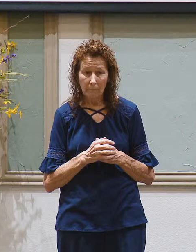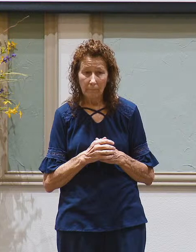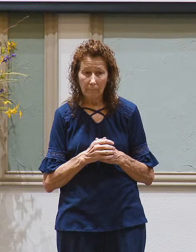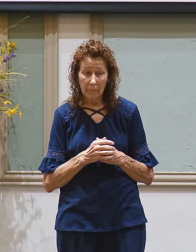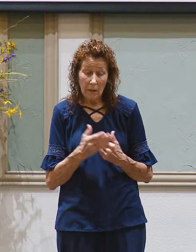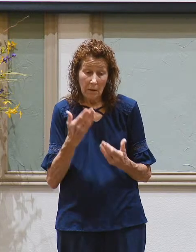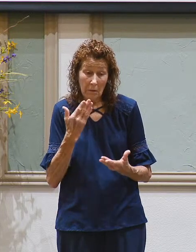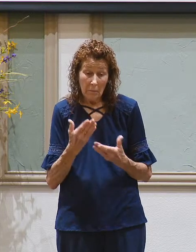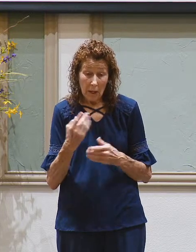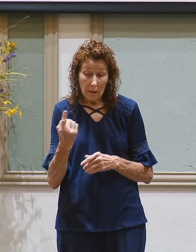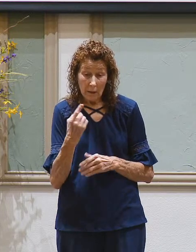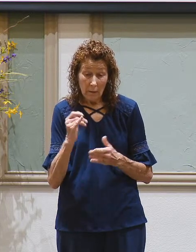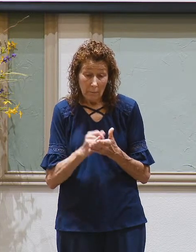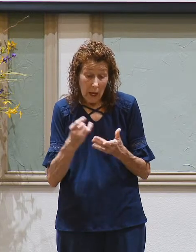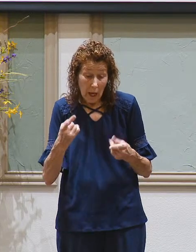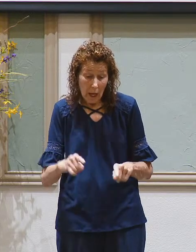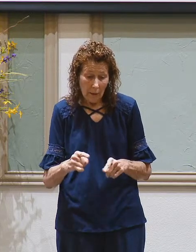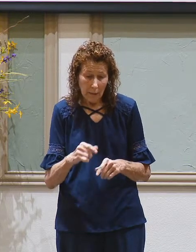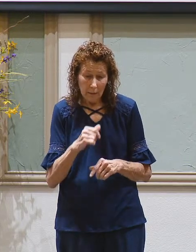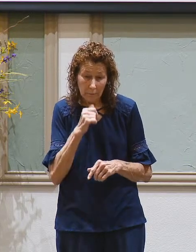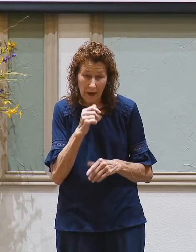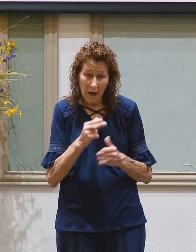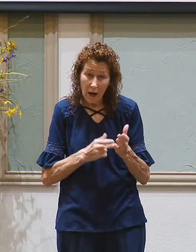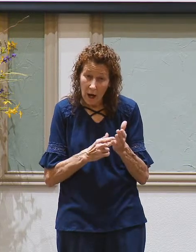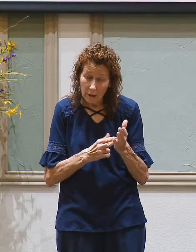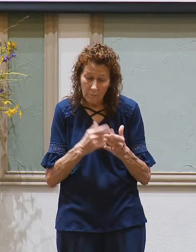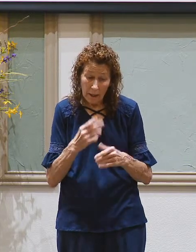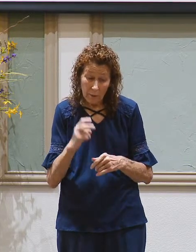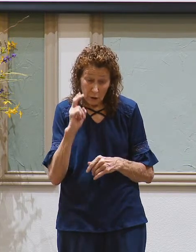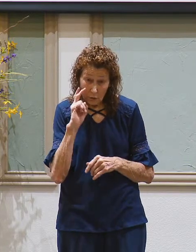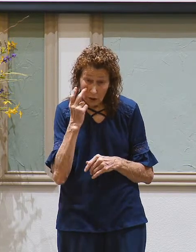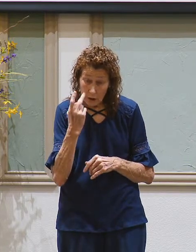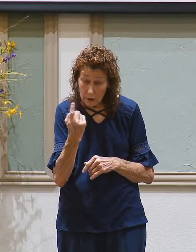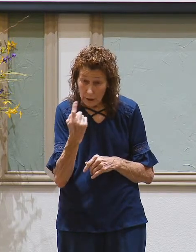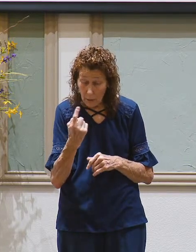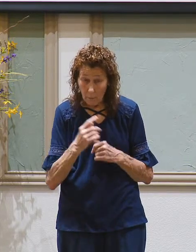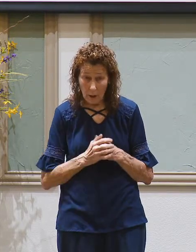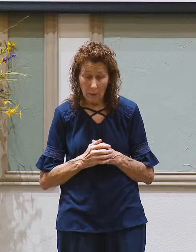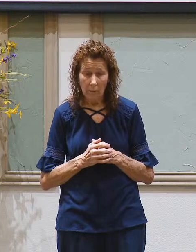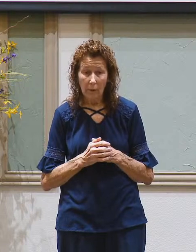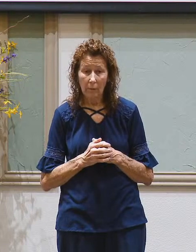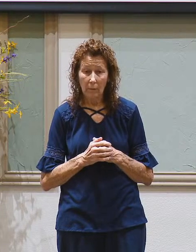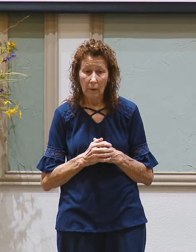Maybe it was something you did that was dishonest. Maybe you cheated somebody out of something.